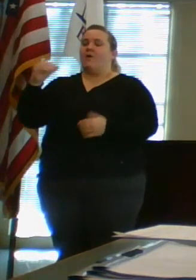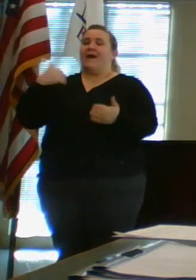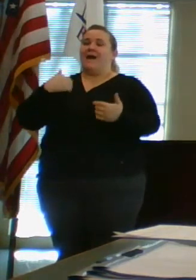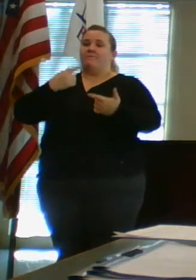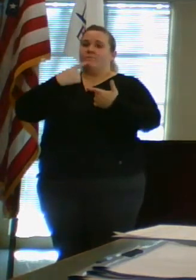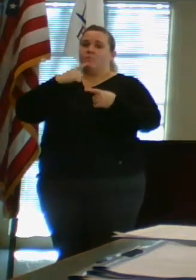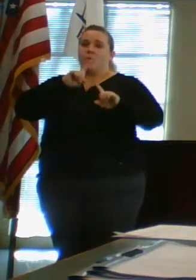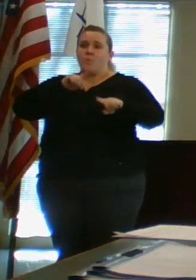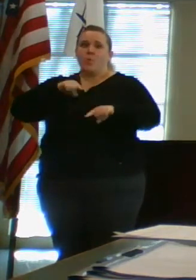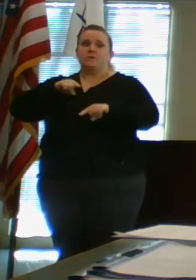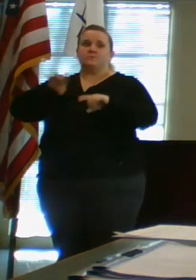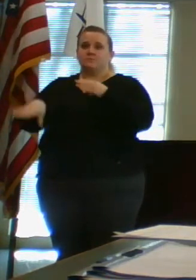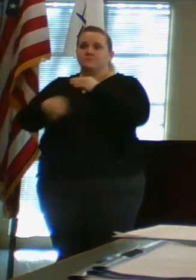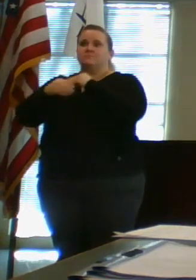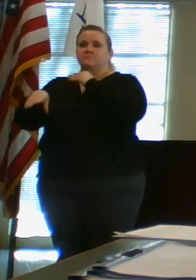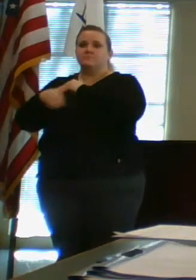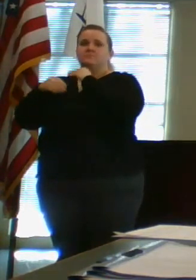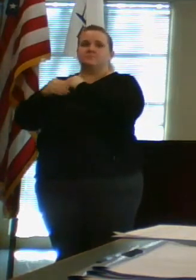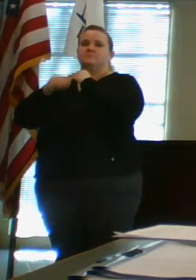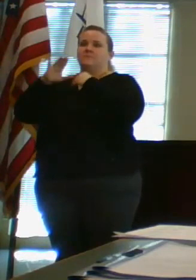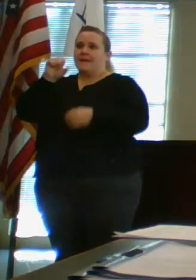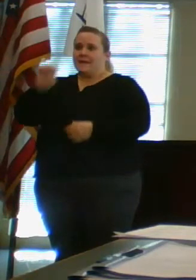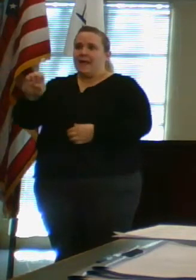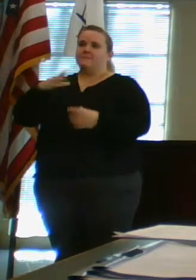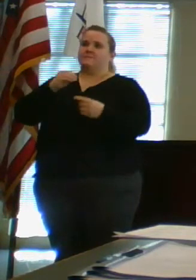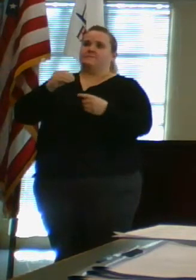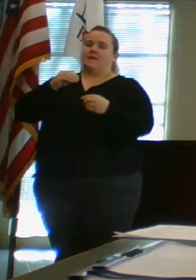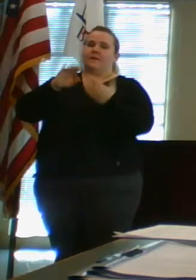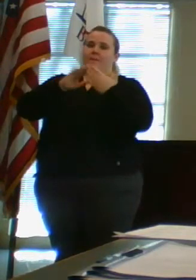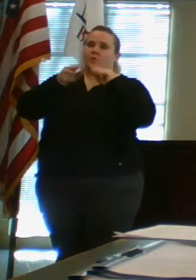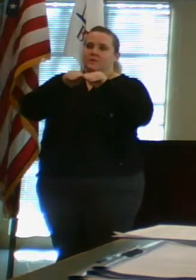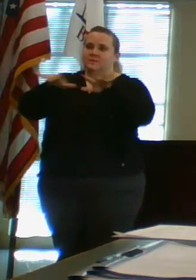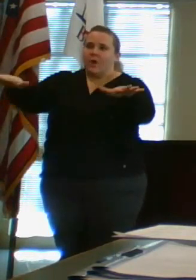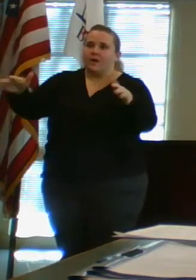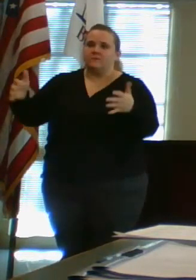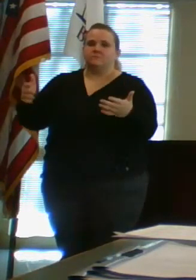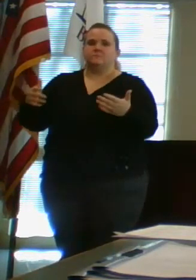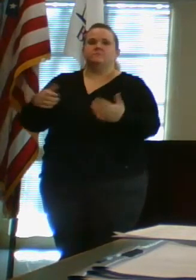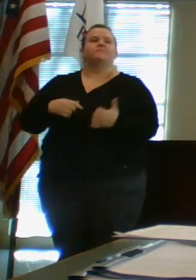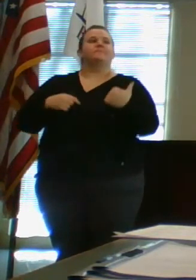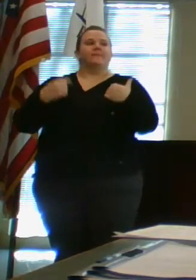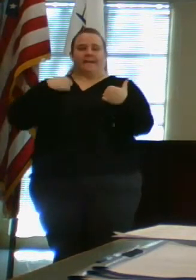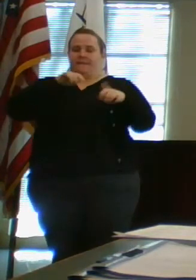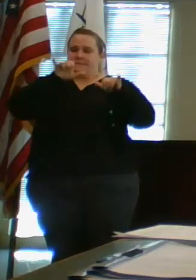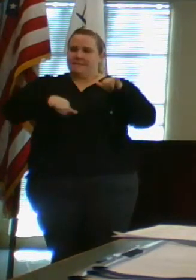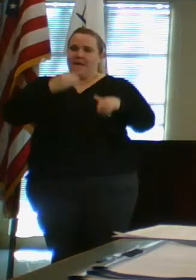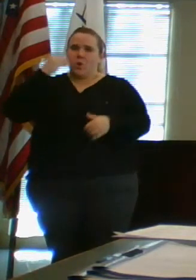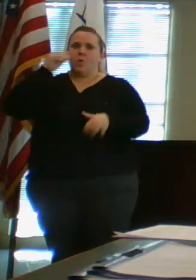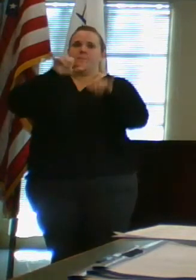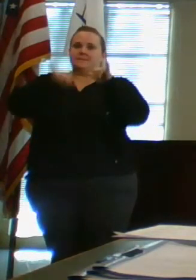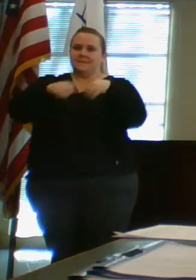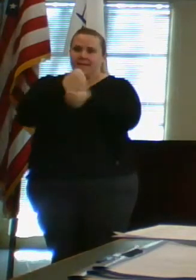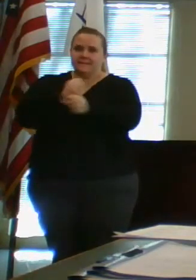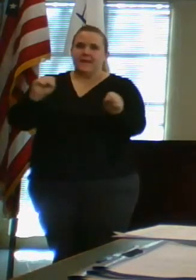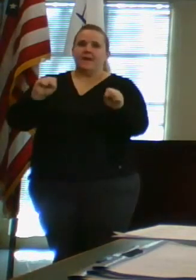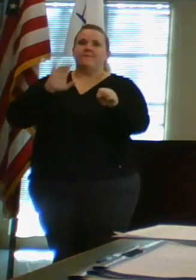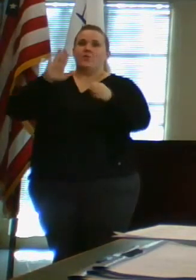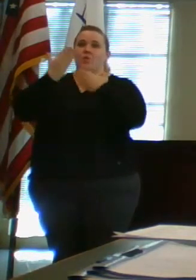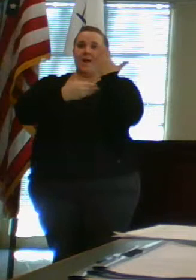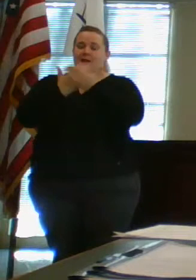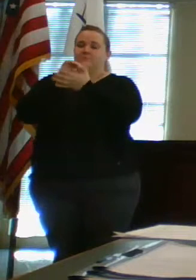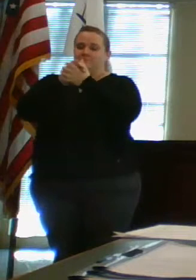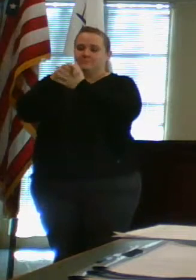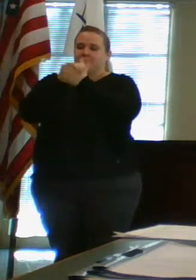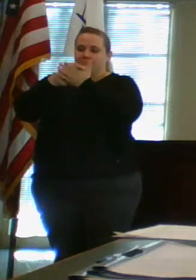of additional cases and communities spread throughout the public? Stay home. Stay safe. Wash your hands.